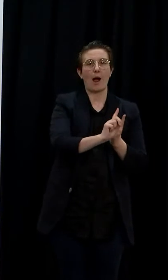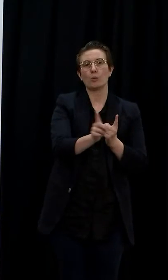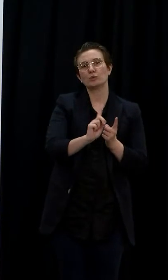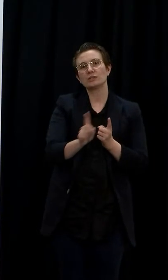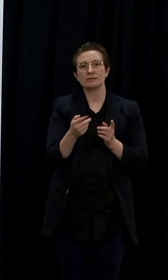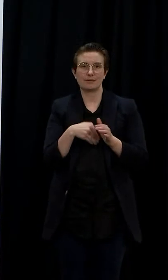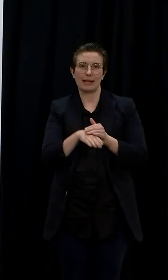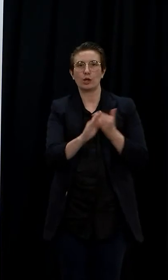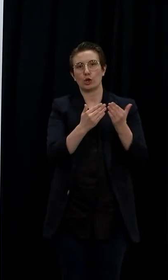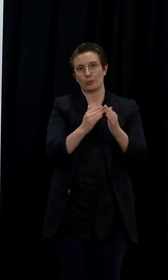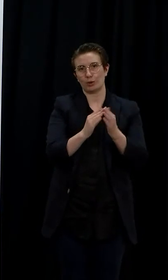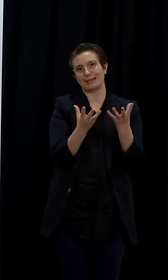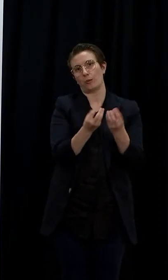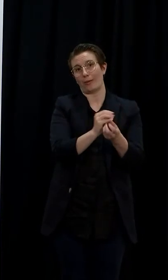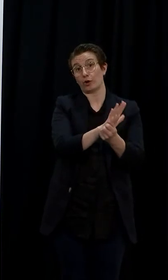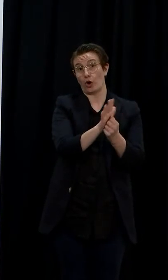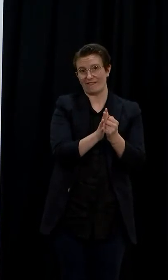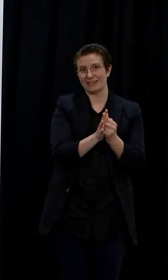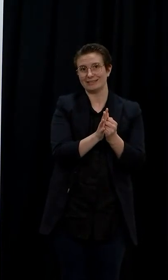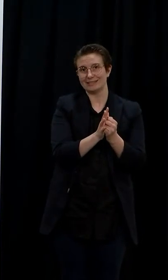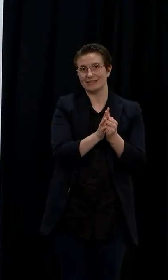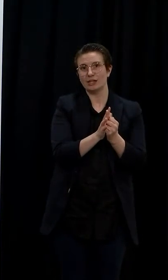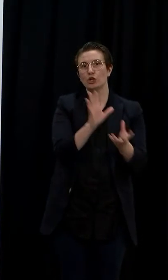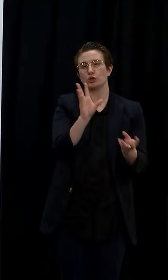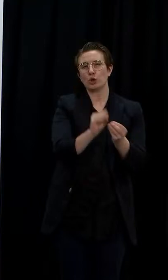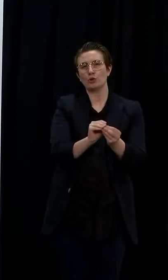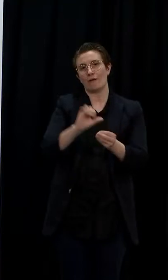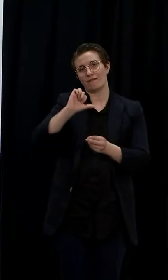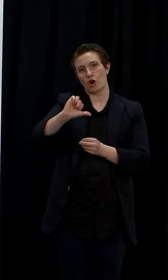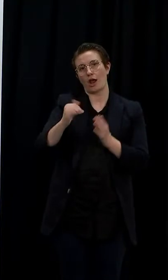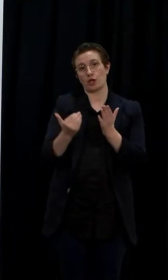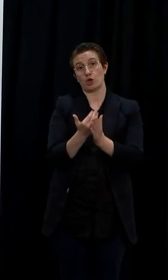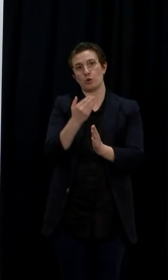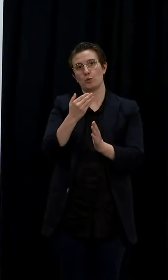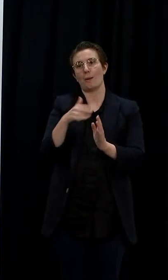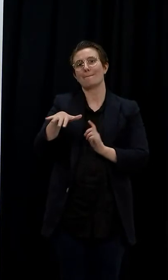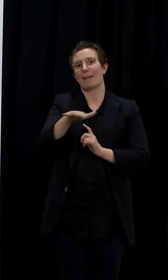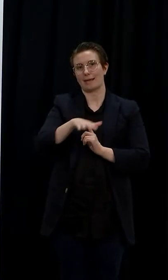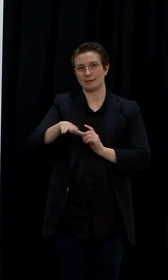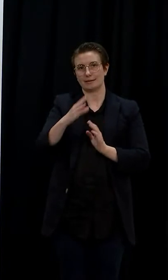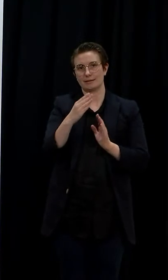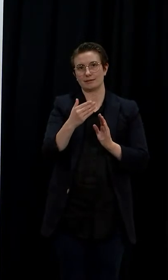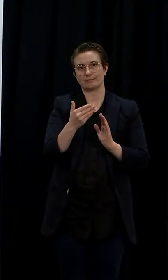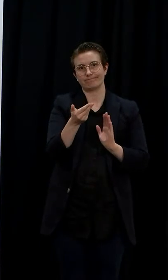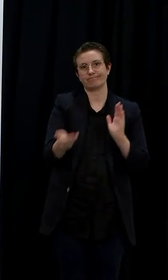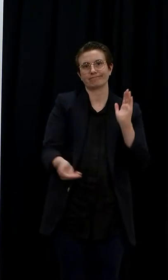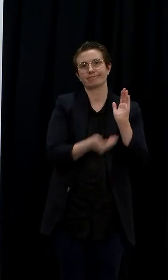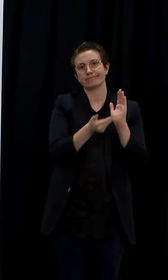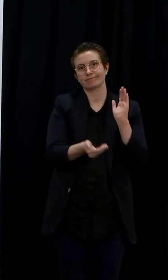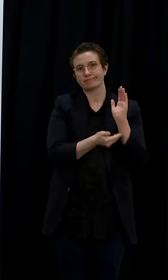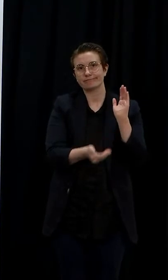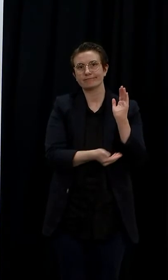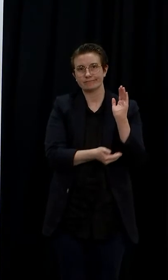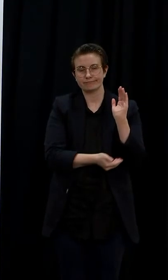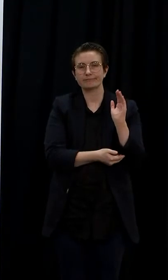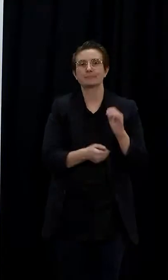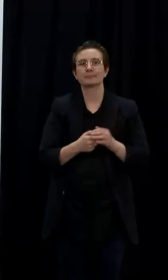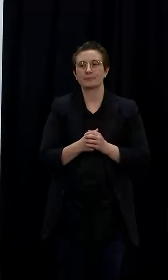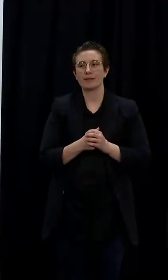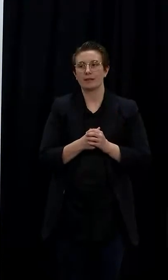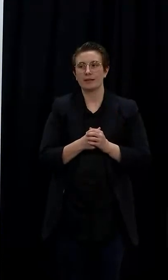exposure events. So they might have more than one per person for instance. But just to